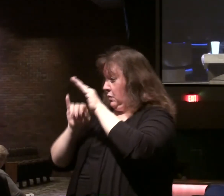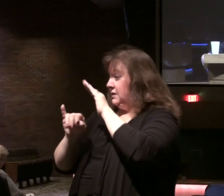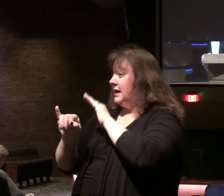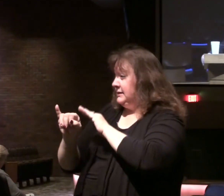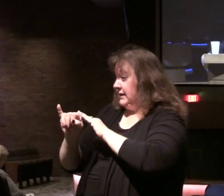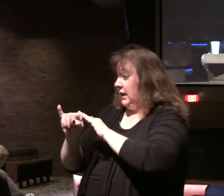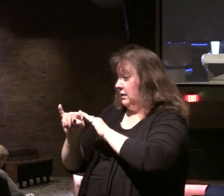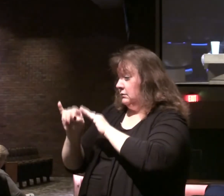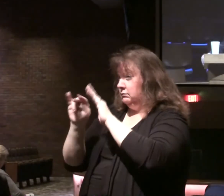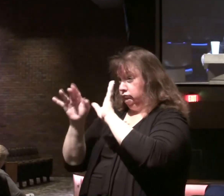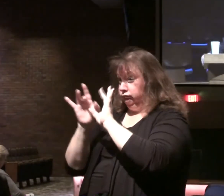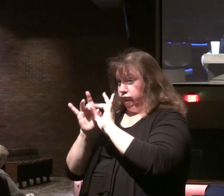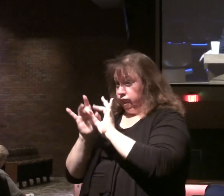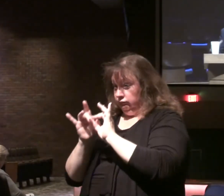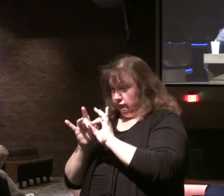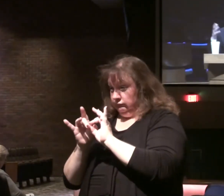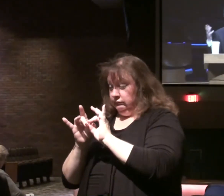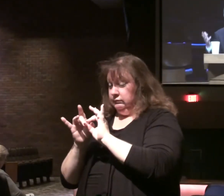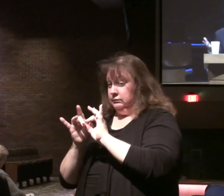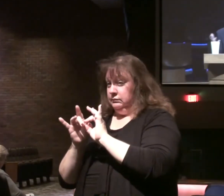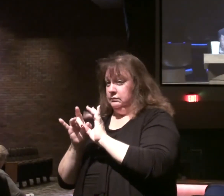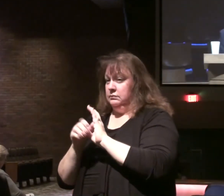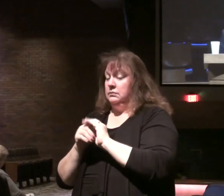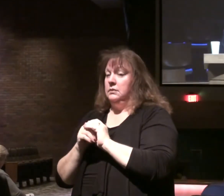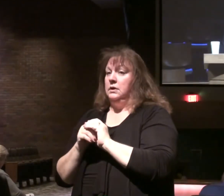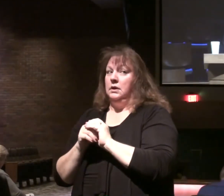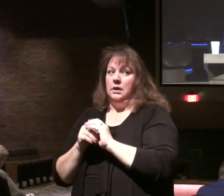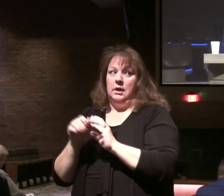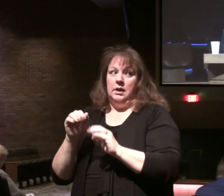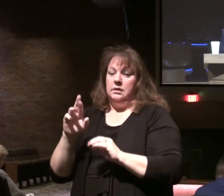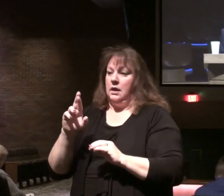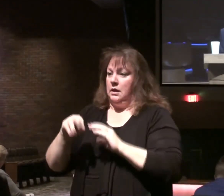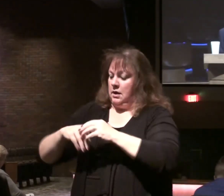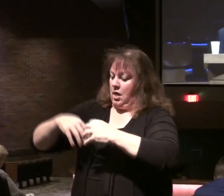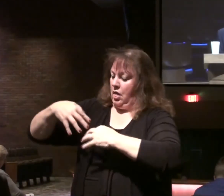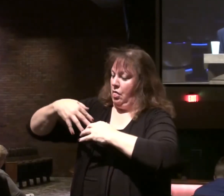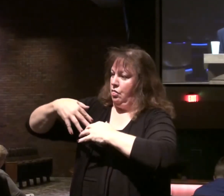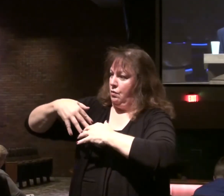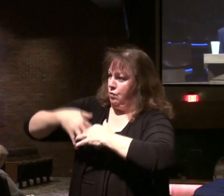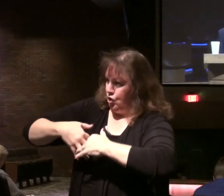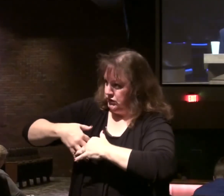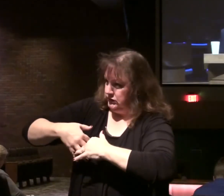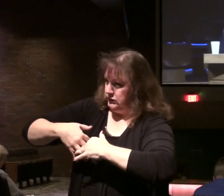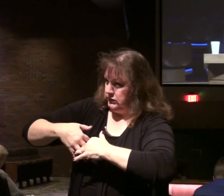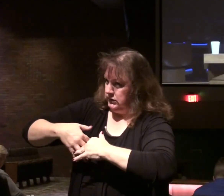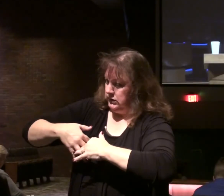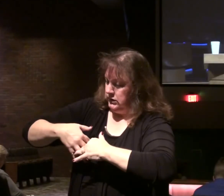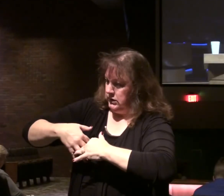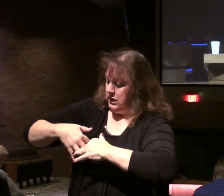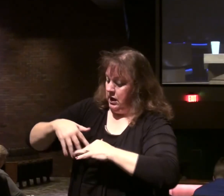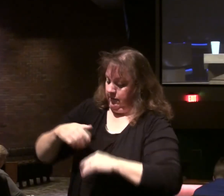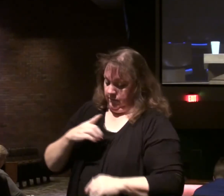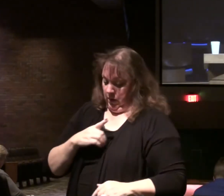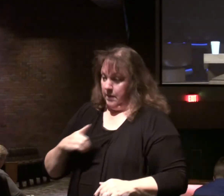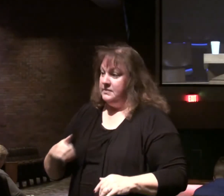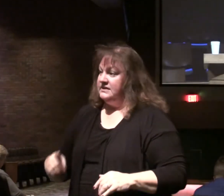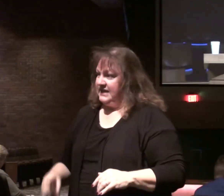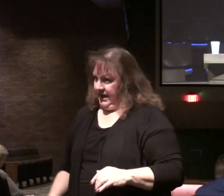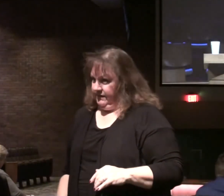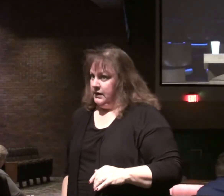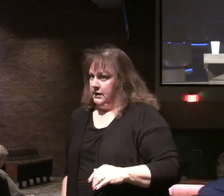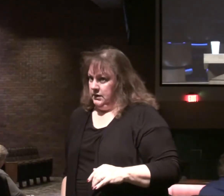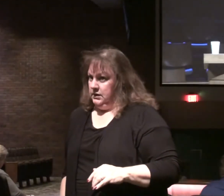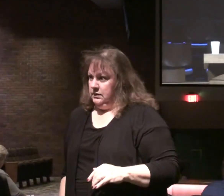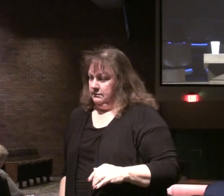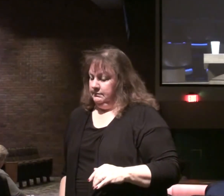prophecy. He prophesied. That root. From David. Instead of the root of